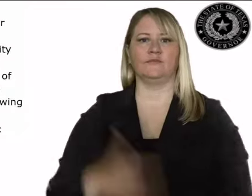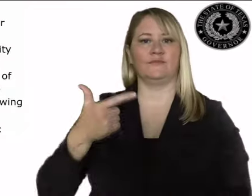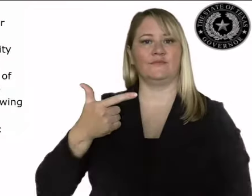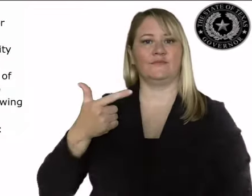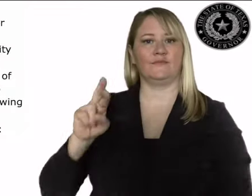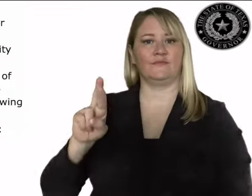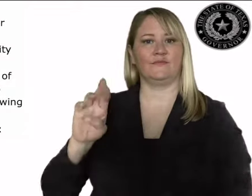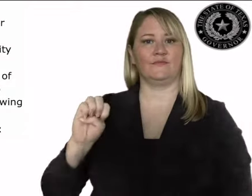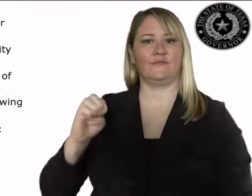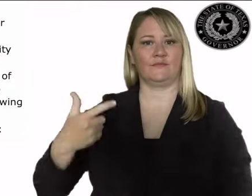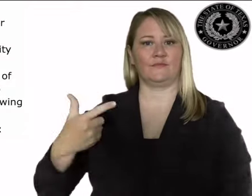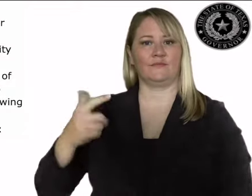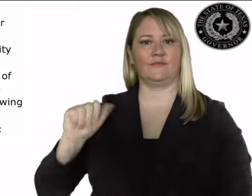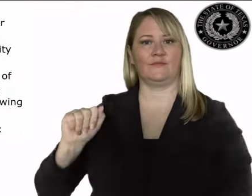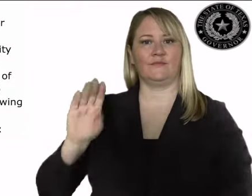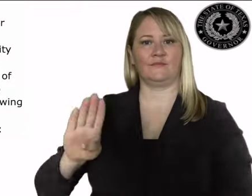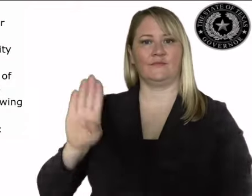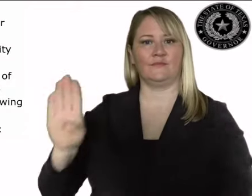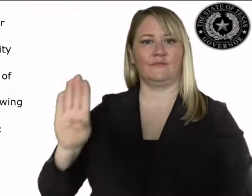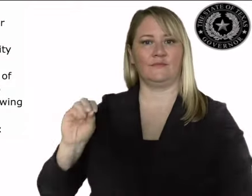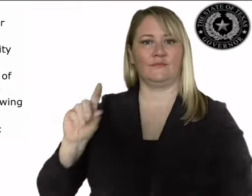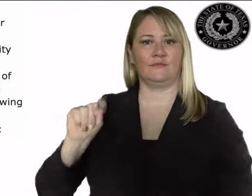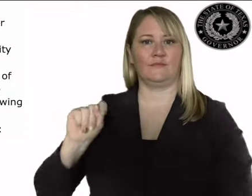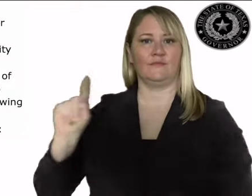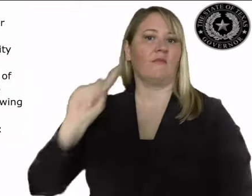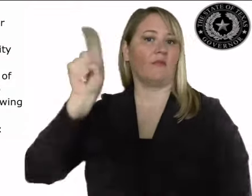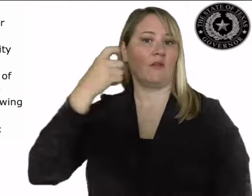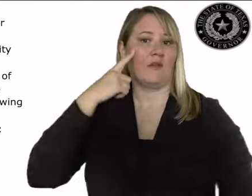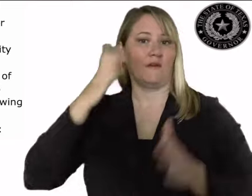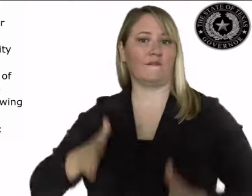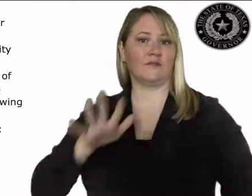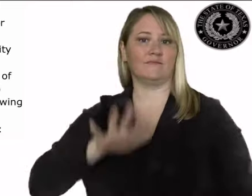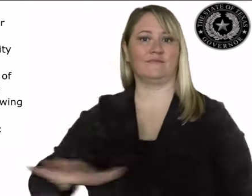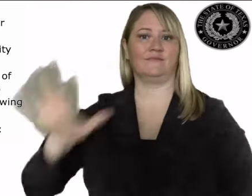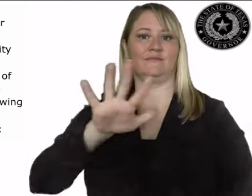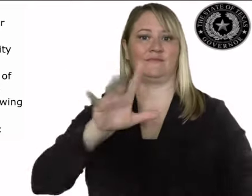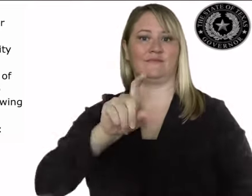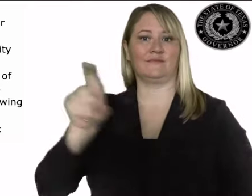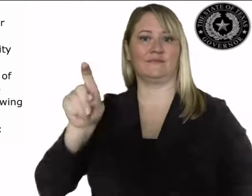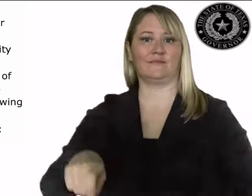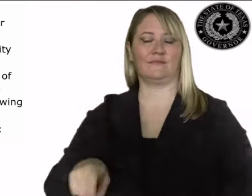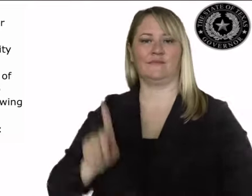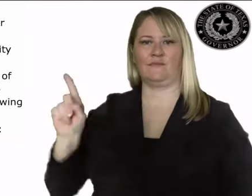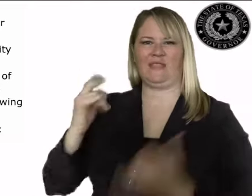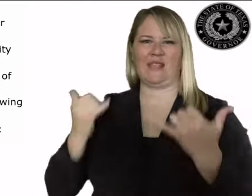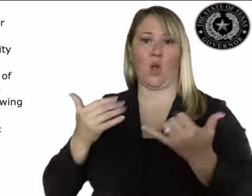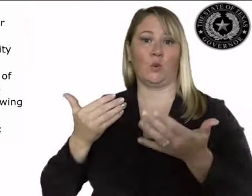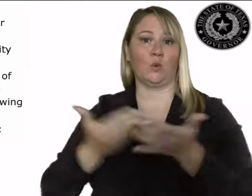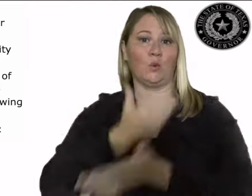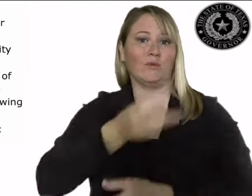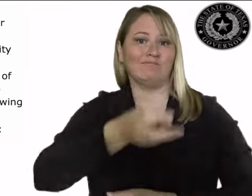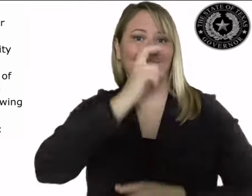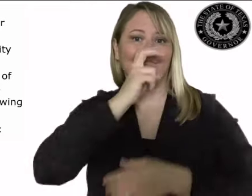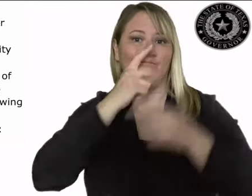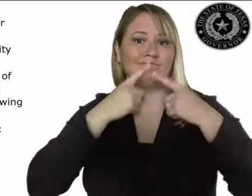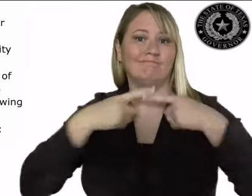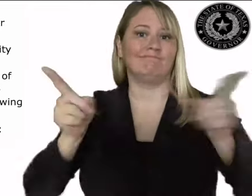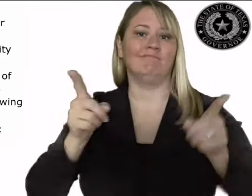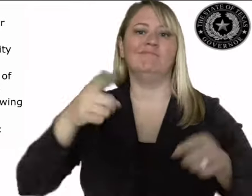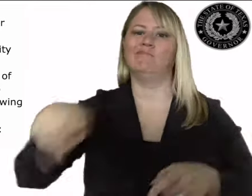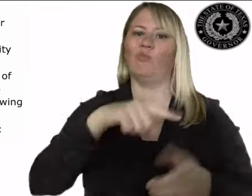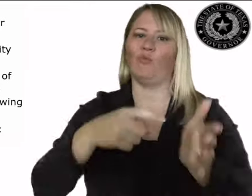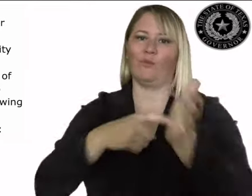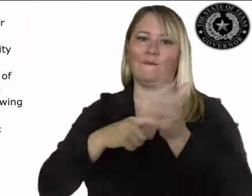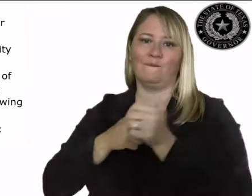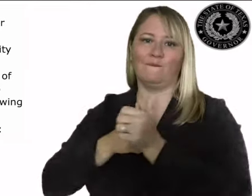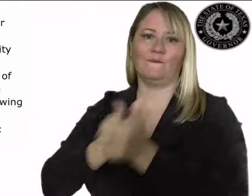Now, therefore, I, Greg Abbott, Governor of Texas, by virtue of the power and authority vested in me by the Constitution